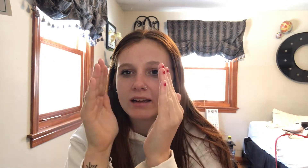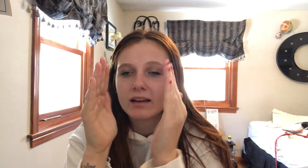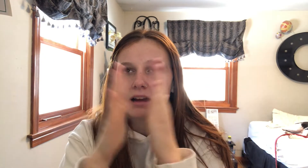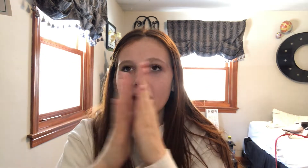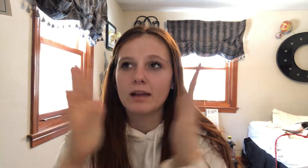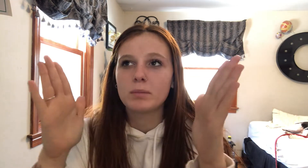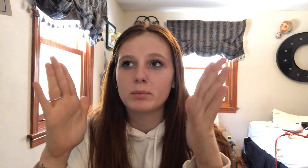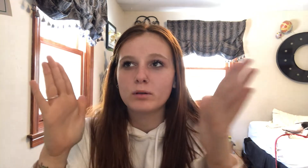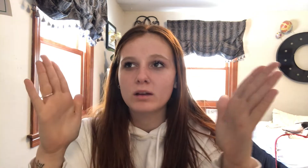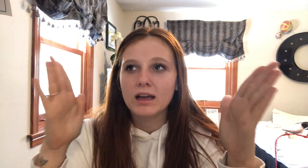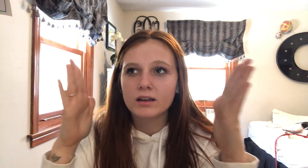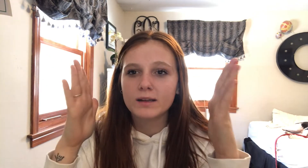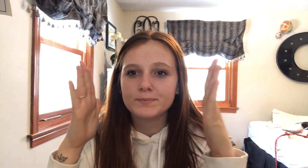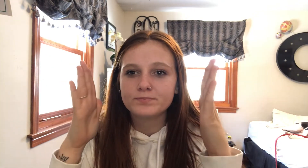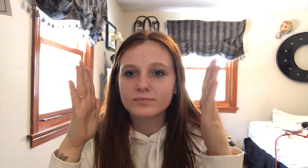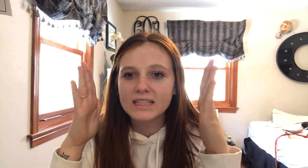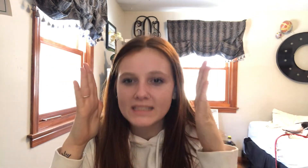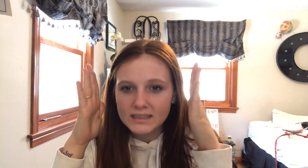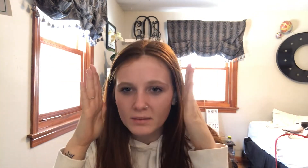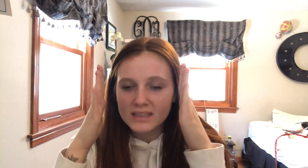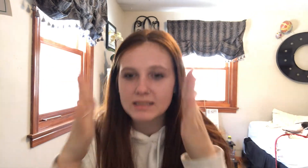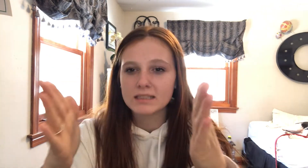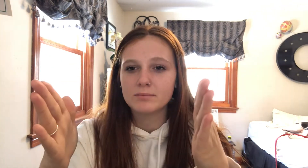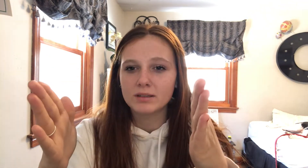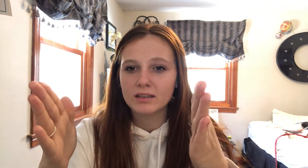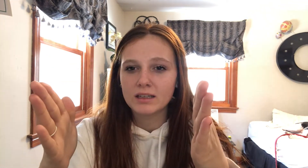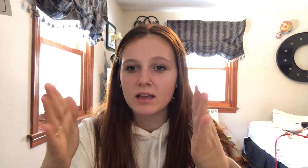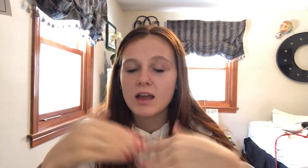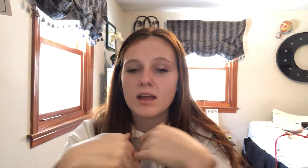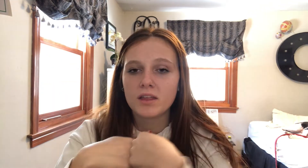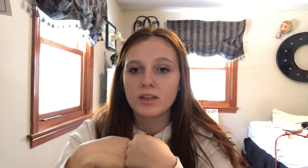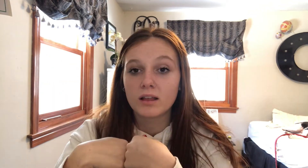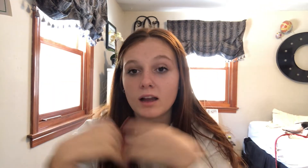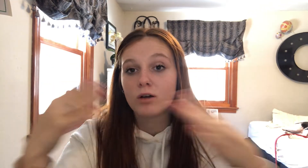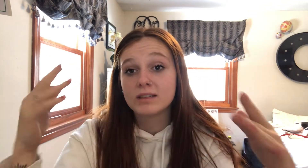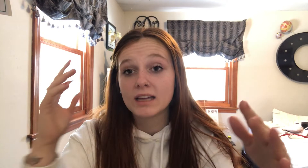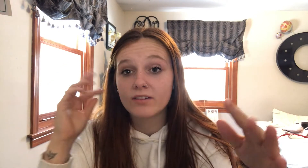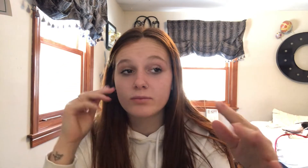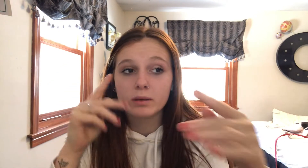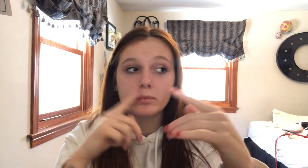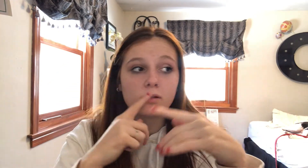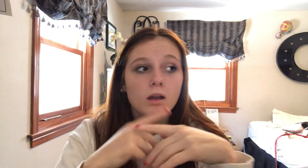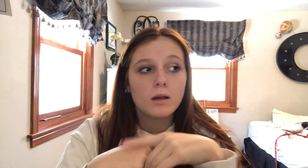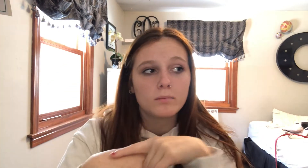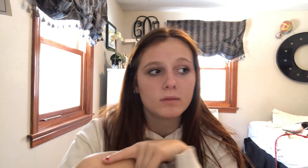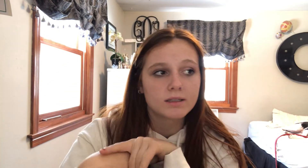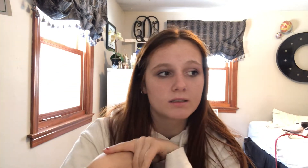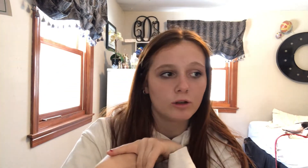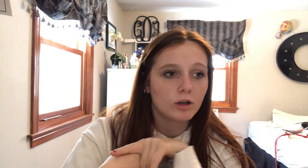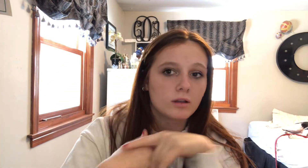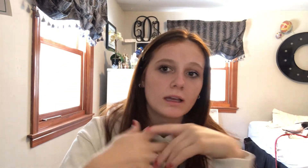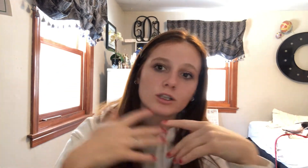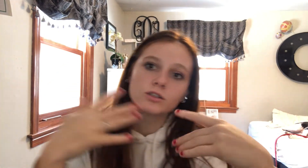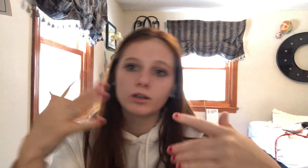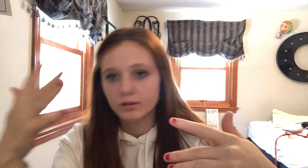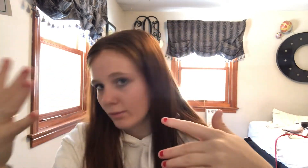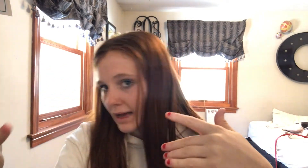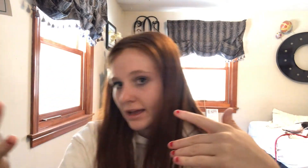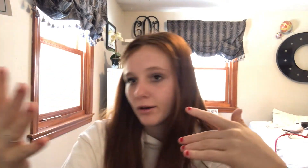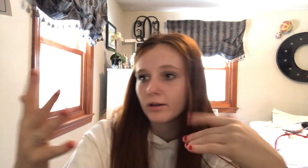Like people kind of see someone as a disability and I think like, oh, deaf people must look like a certain way, or they